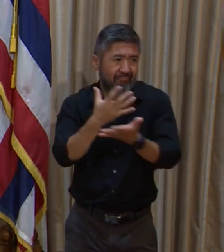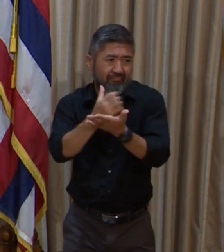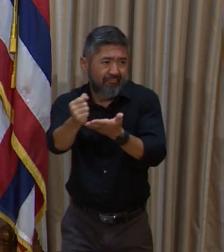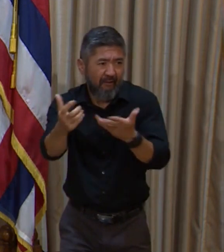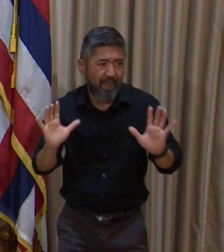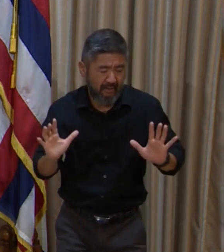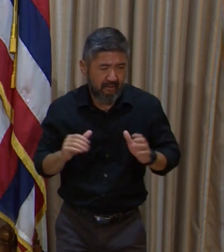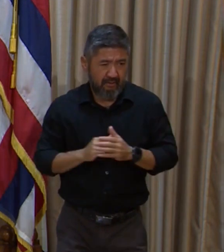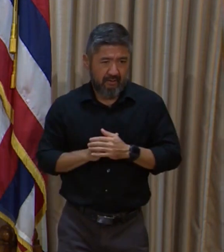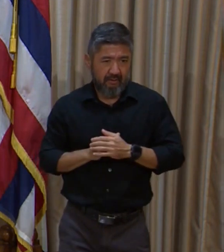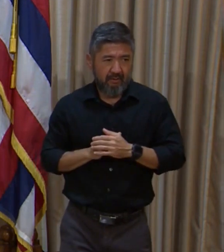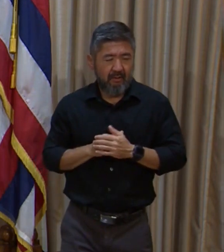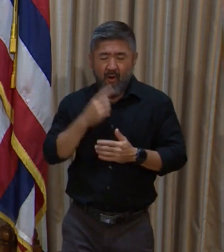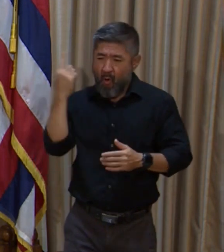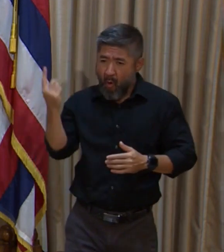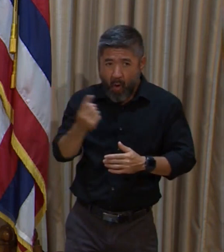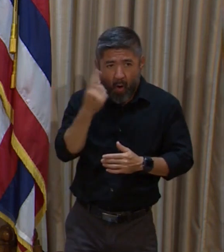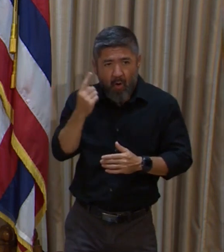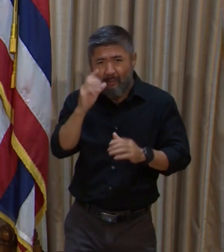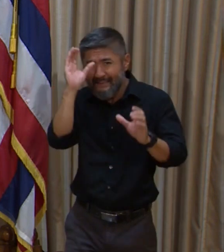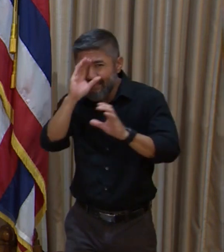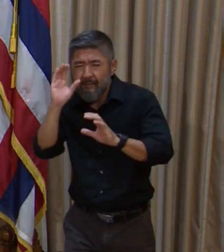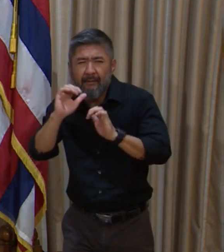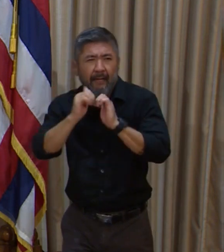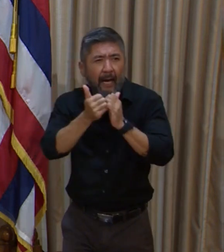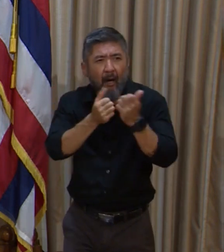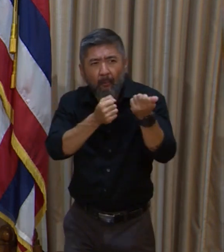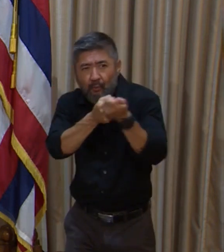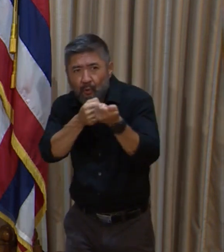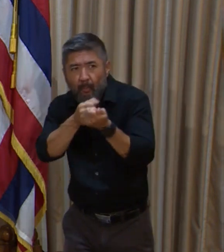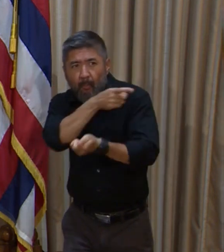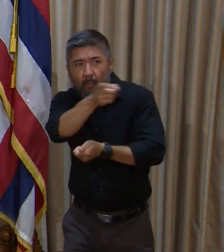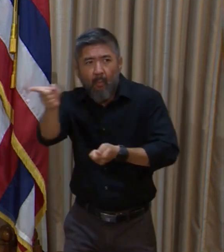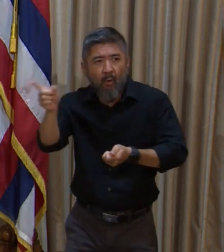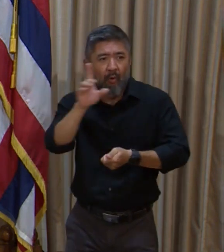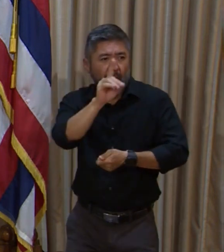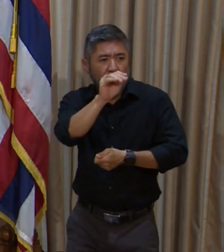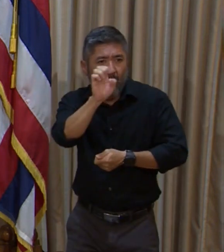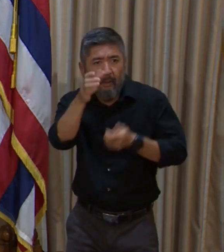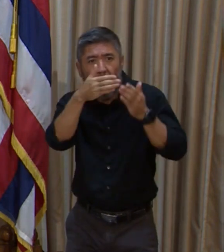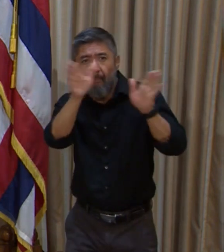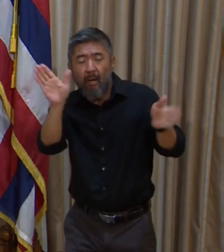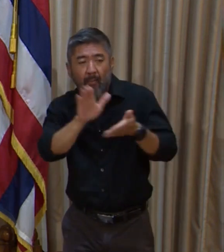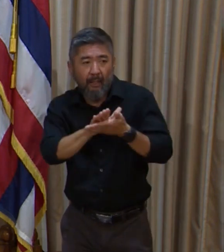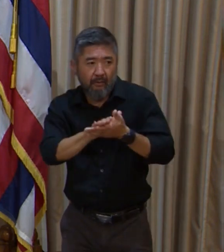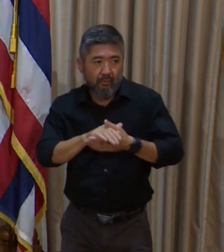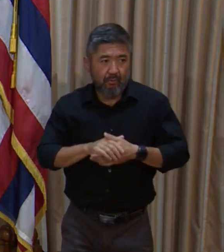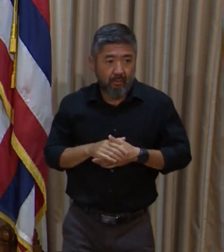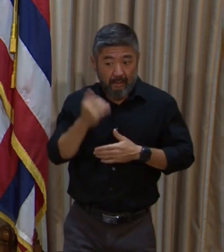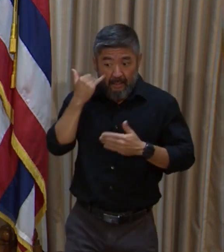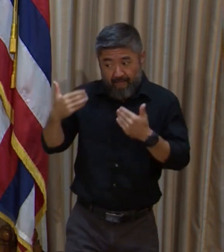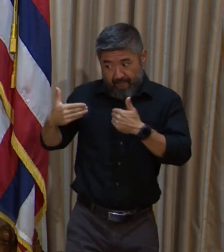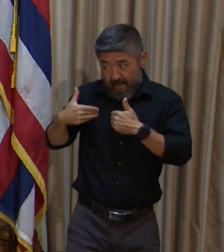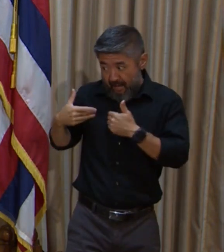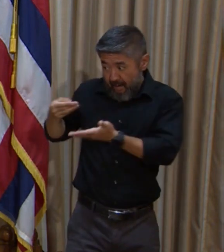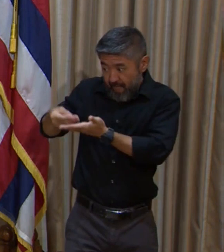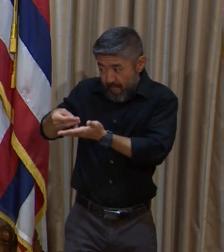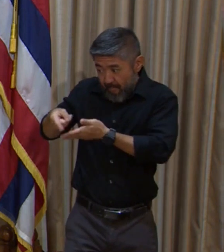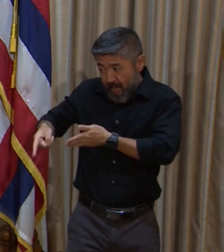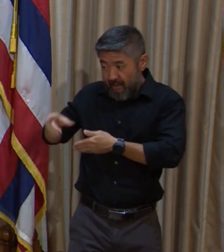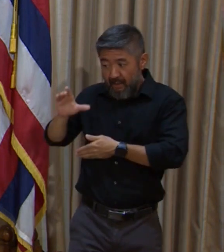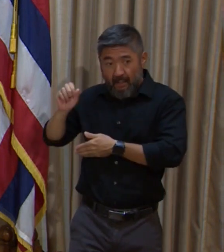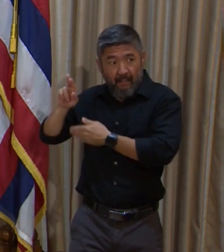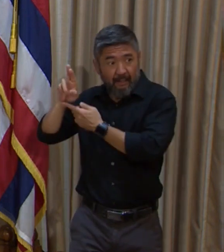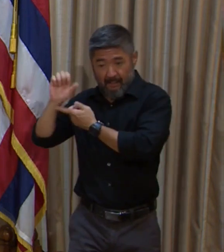at how we can support the public schools, and certainly if we have unexpended CARES Act funds, we would be